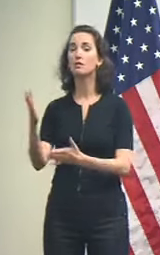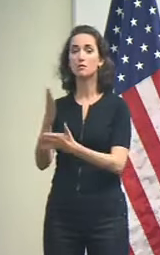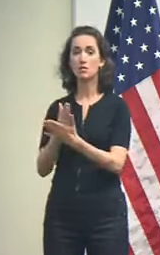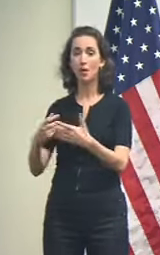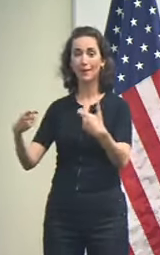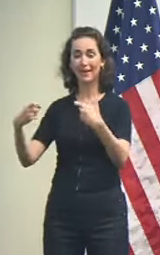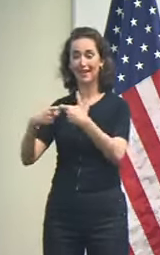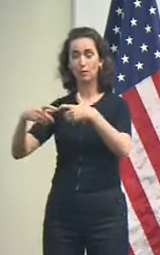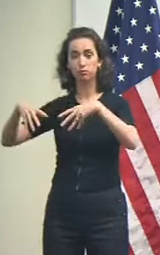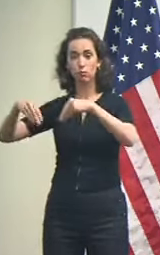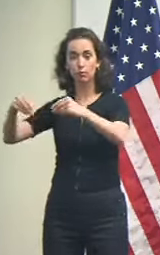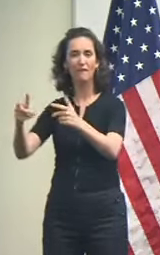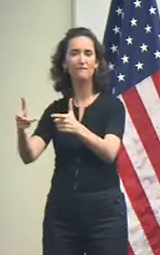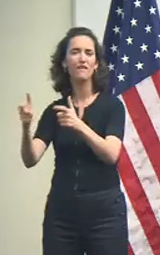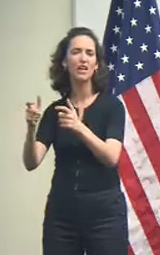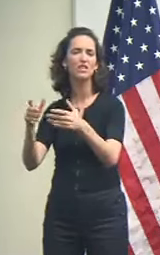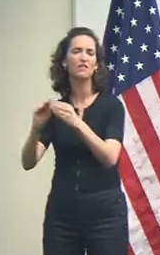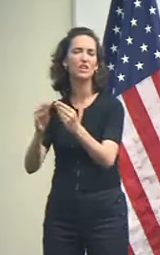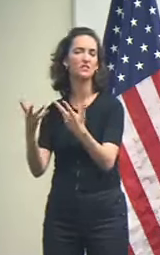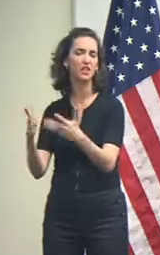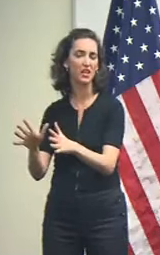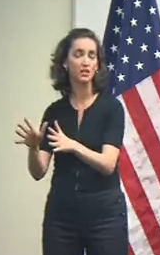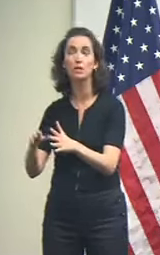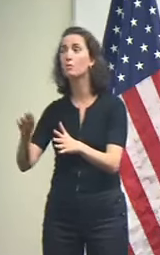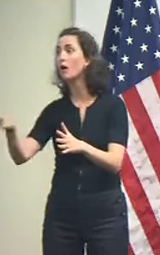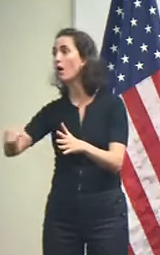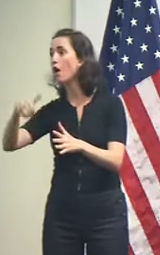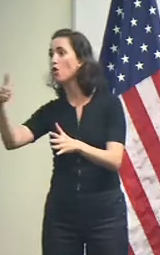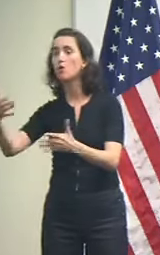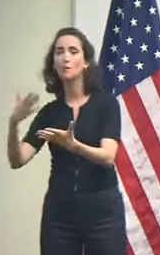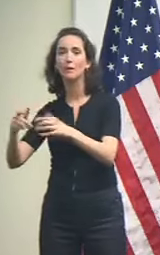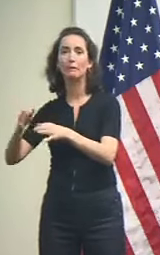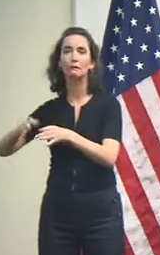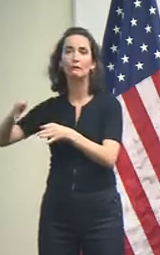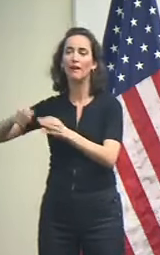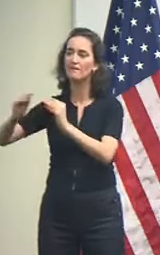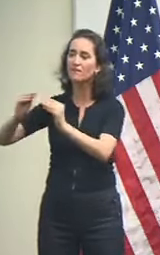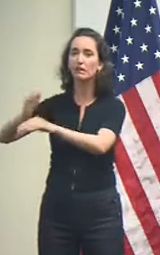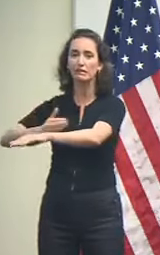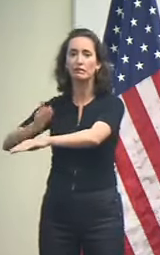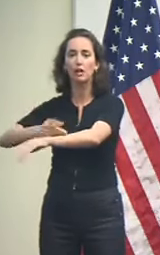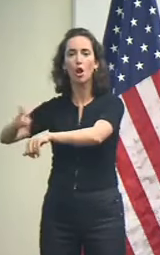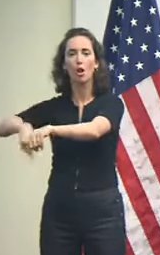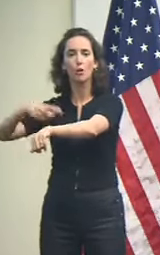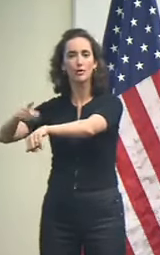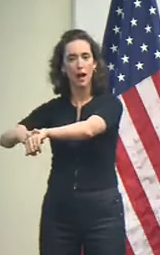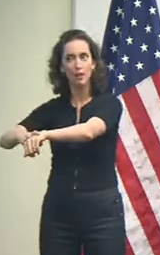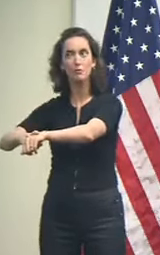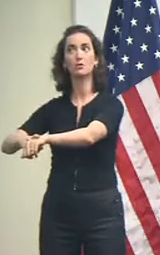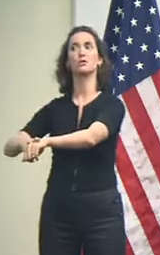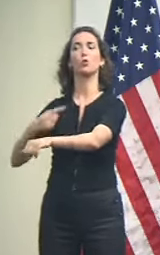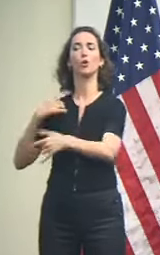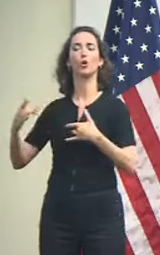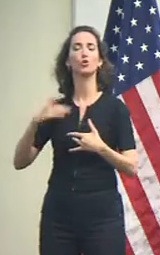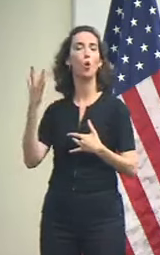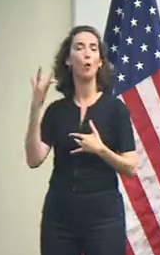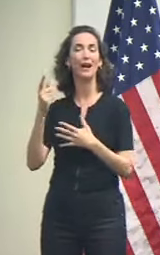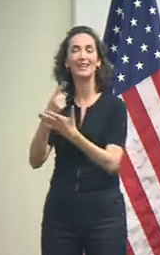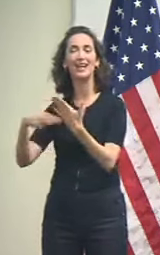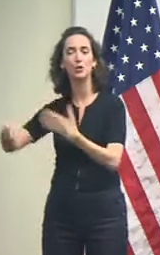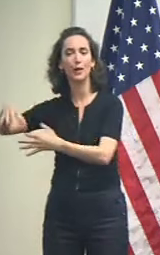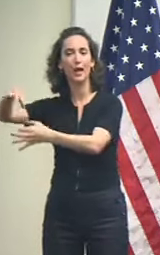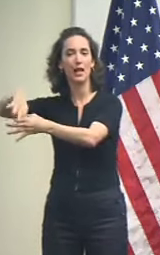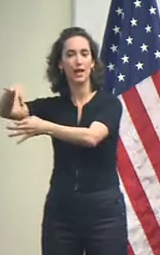rectified and the impact that could have on the election next week. So we're already working with the Public Service Commission,